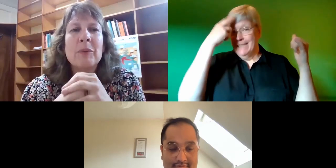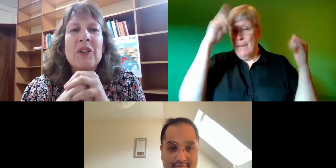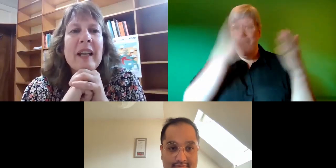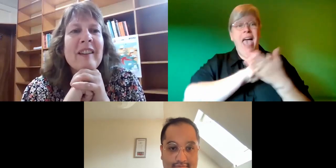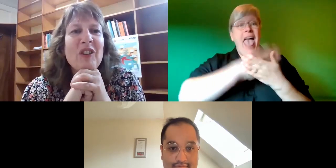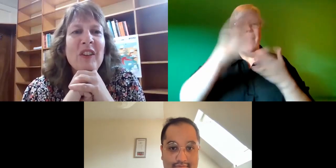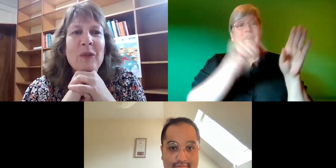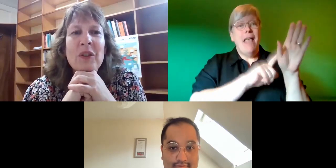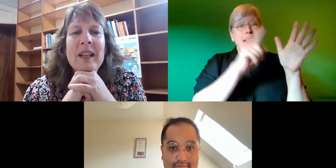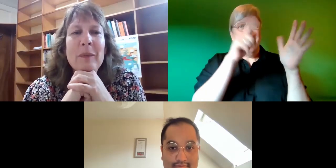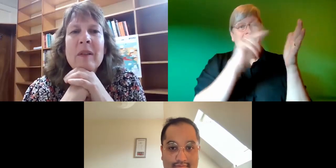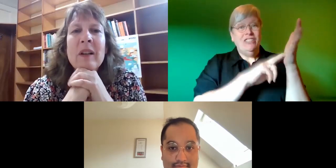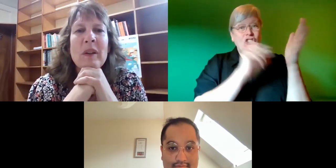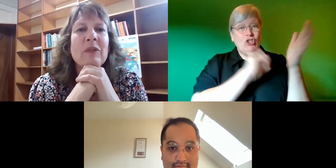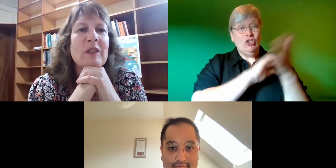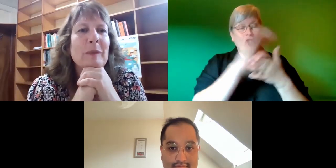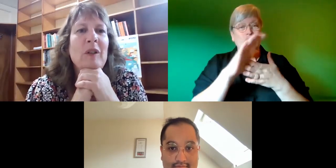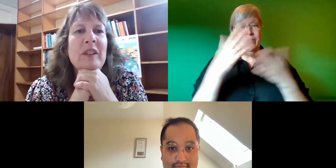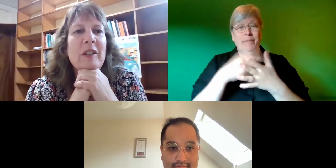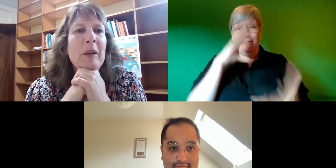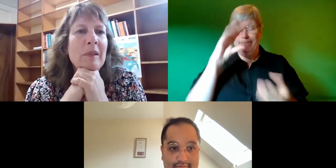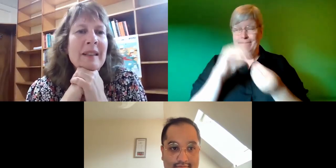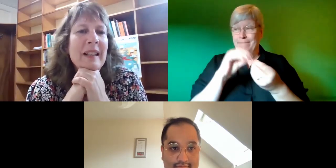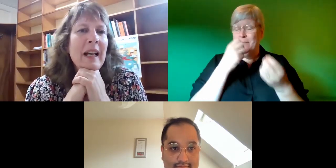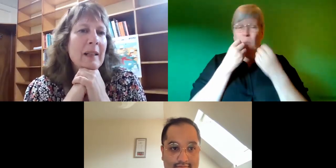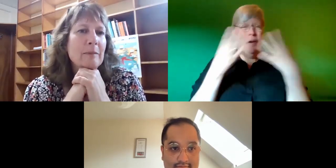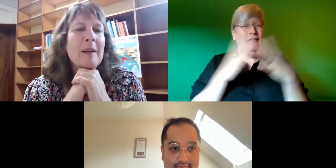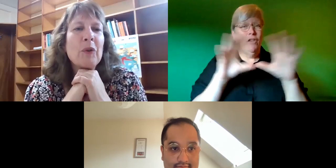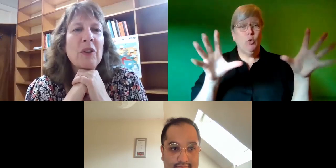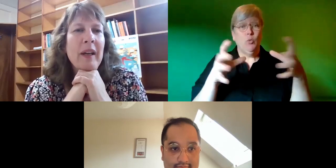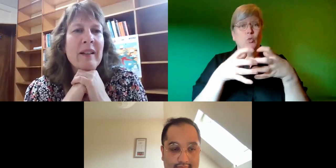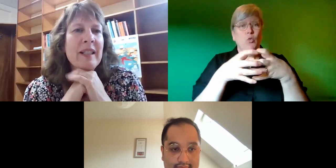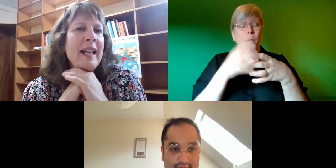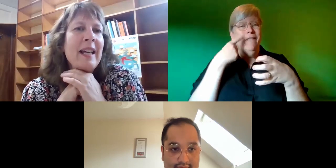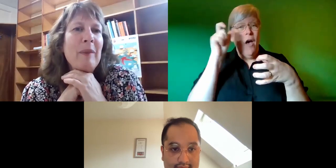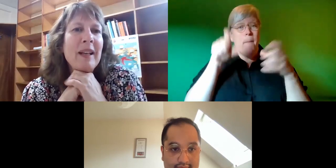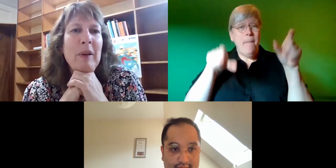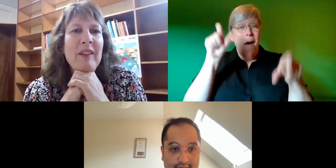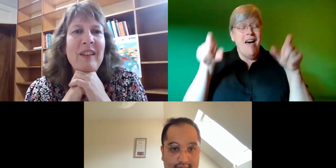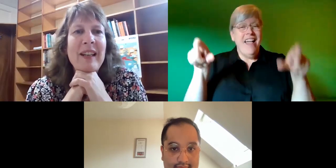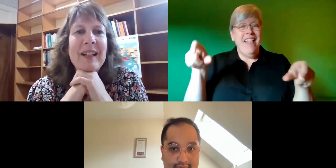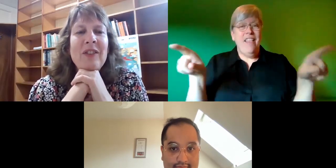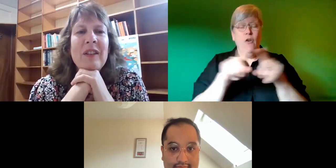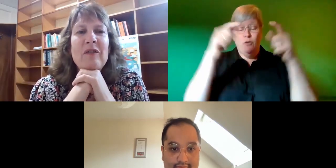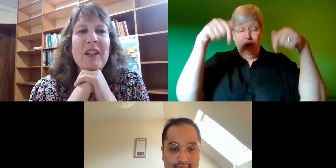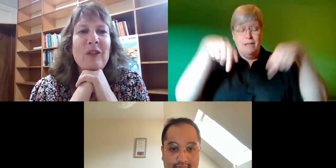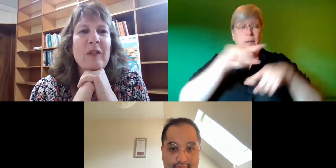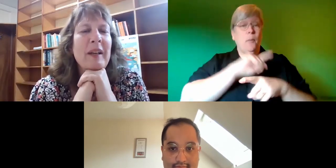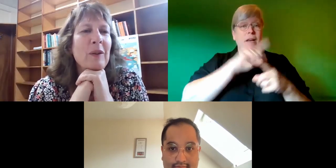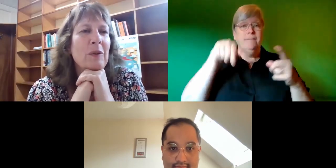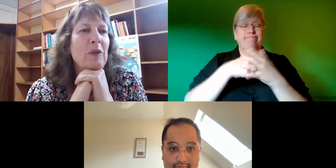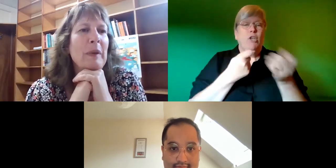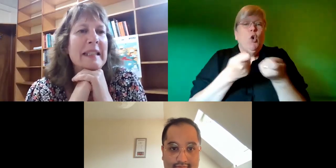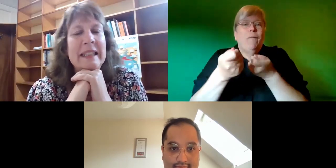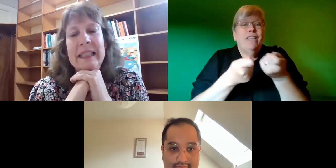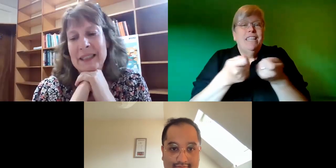put together this festival together with a rather wonderful group of young people. But I'm also here today in my capacity as convener